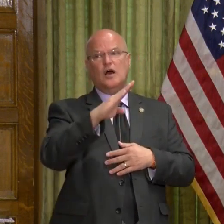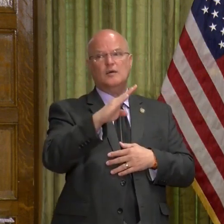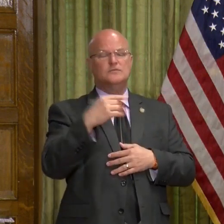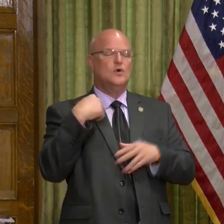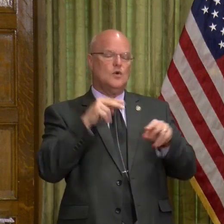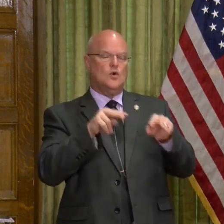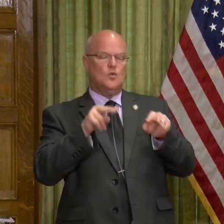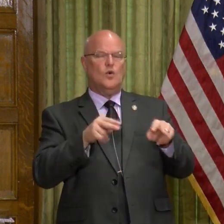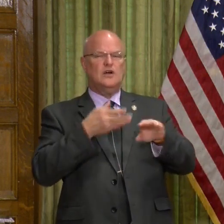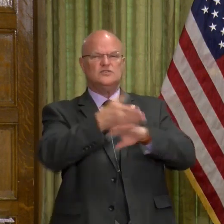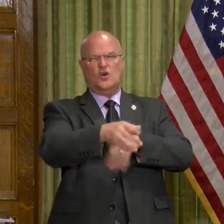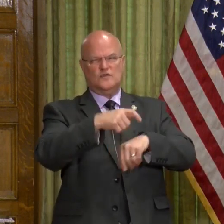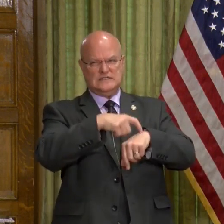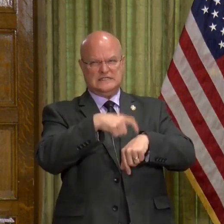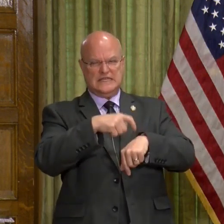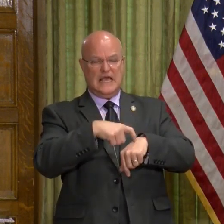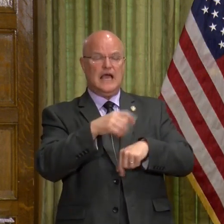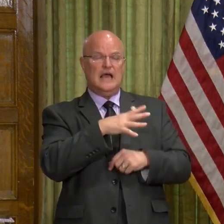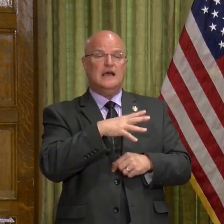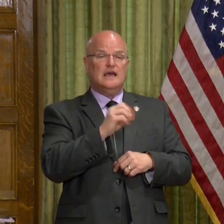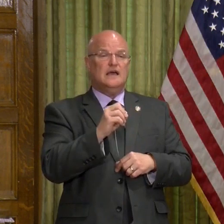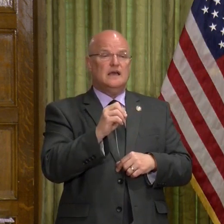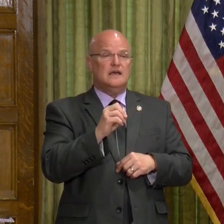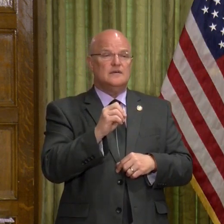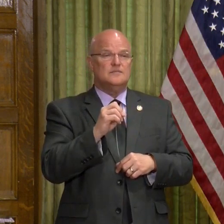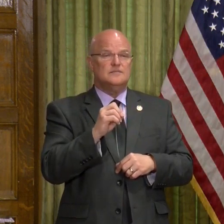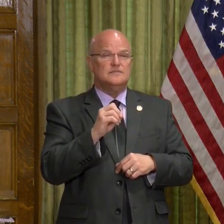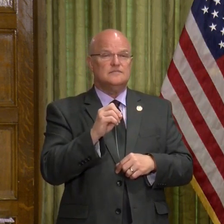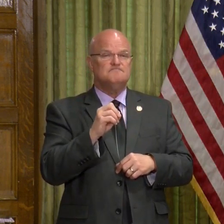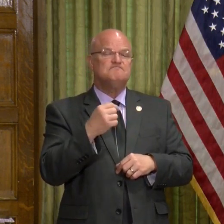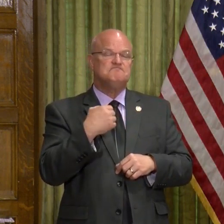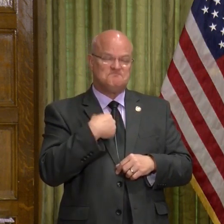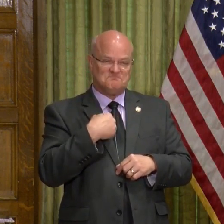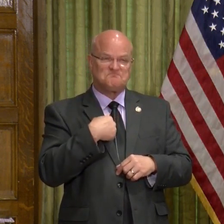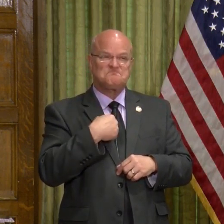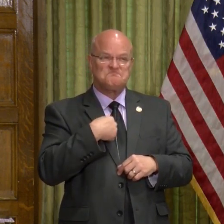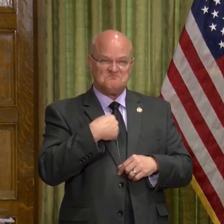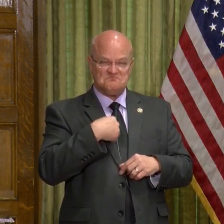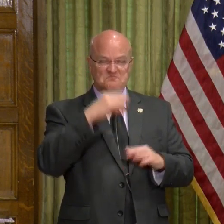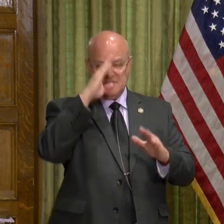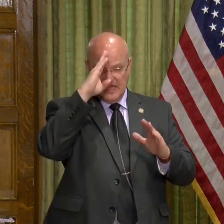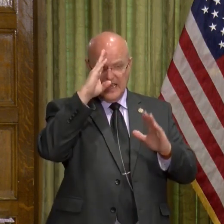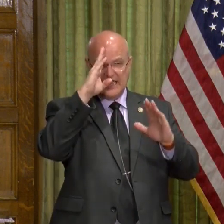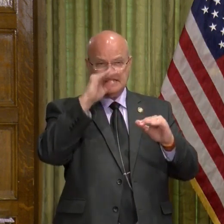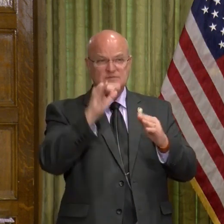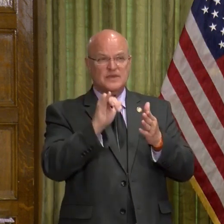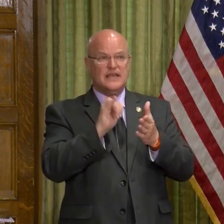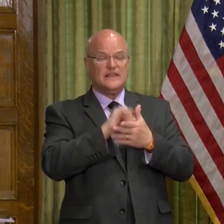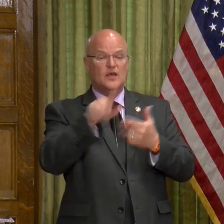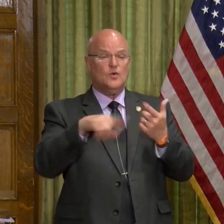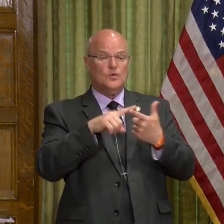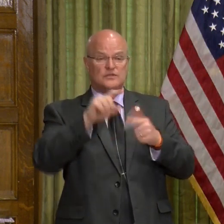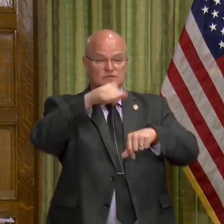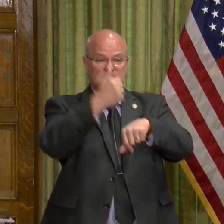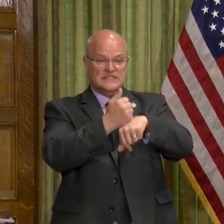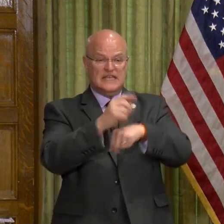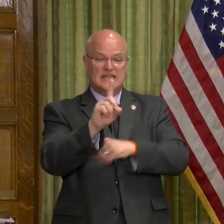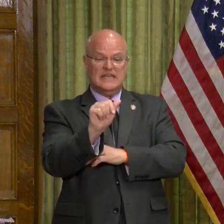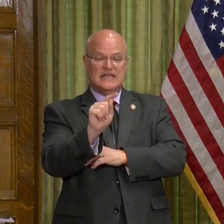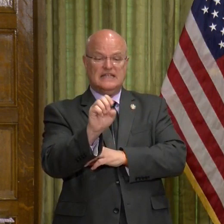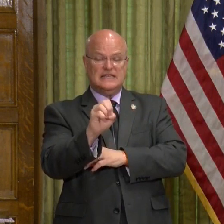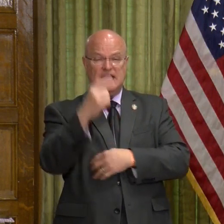So we'll watch it over a period of time, and I expect that, you know, when you set a date